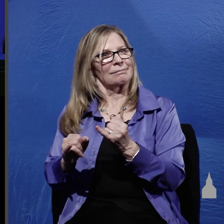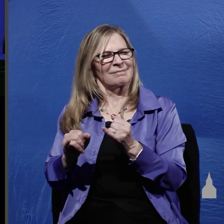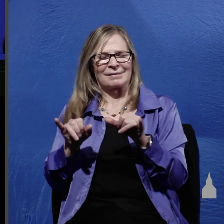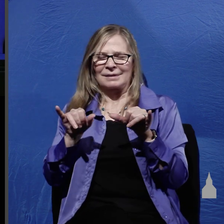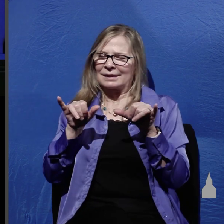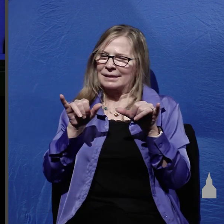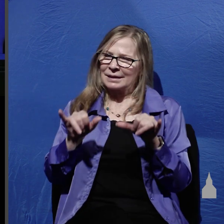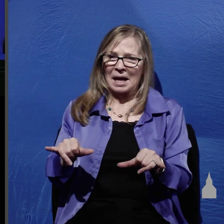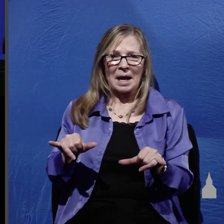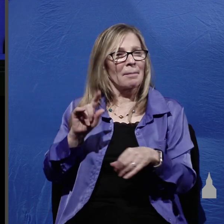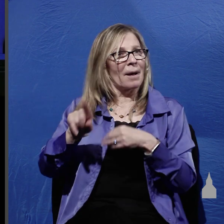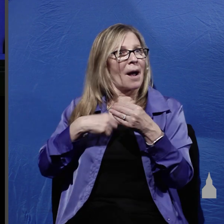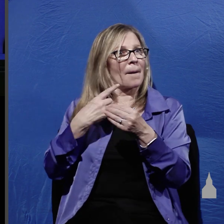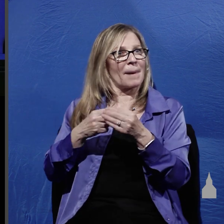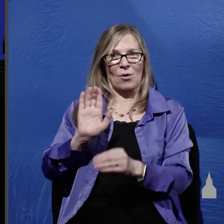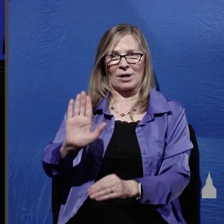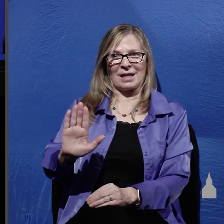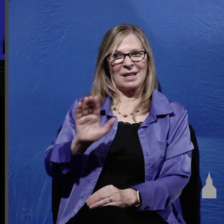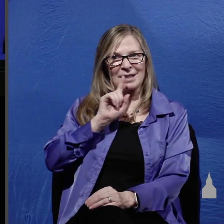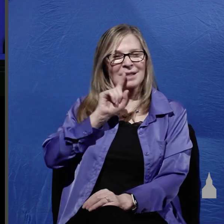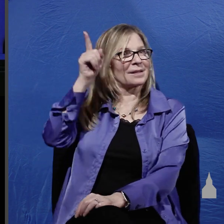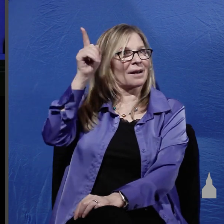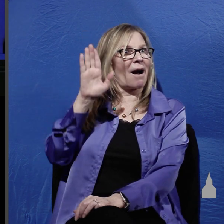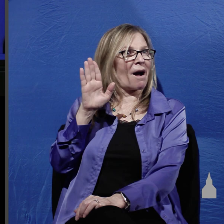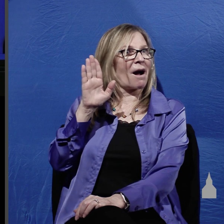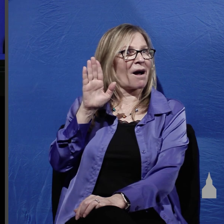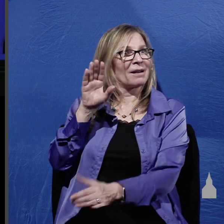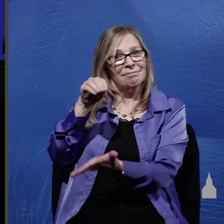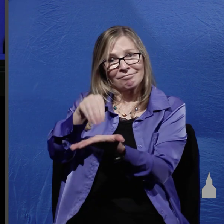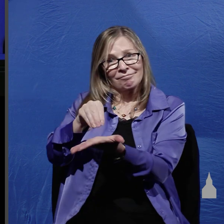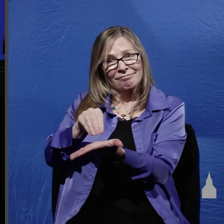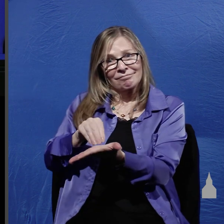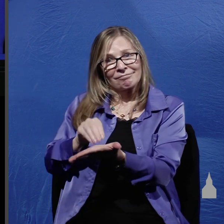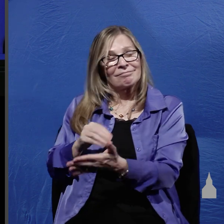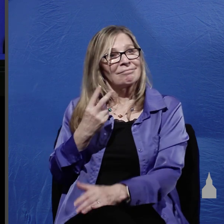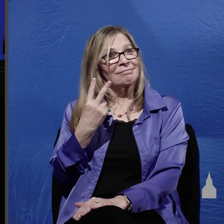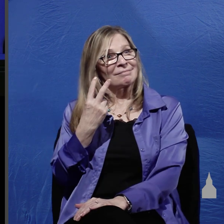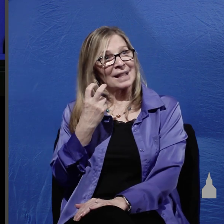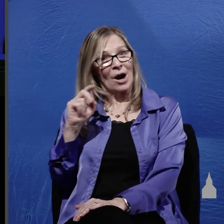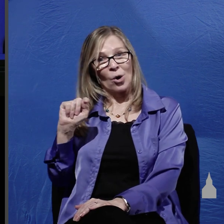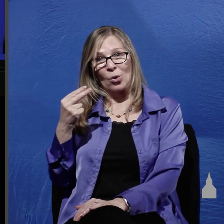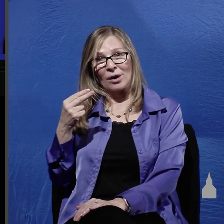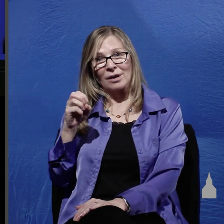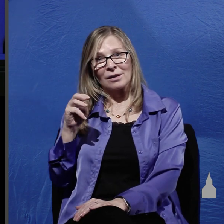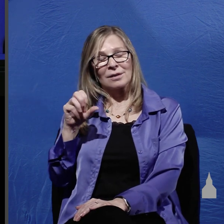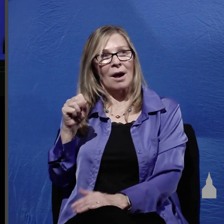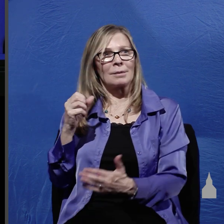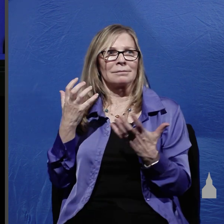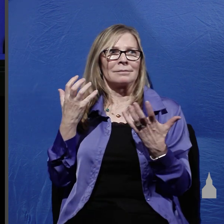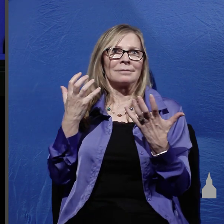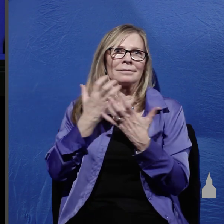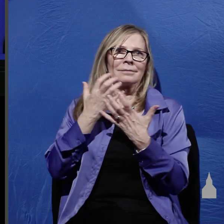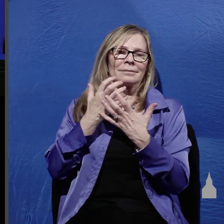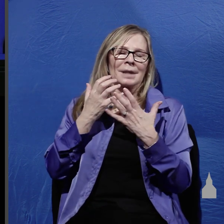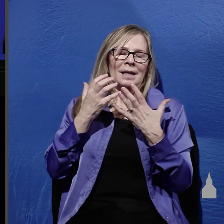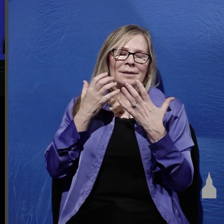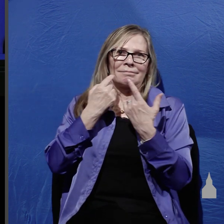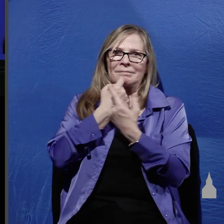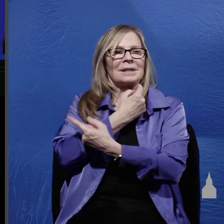Christ's deity by recording doubting Thomas's incredible declaration which sums up the whole gospel